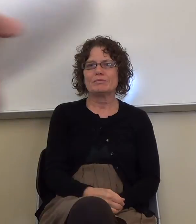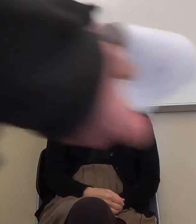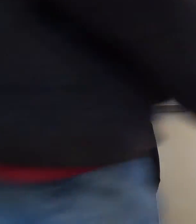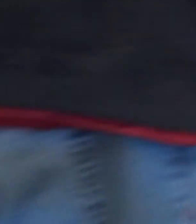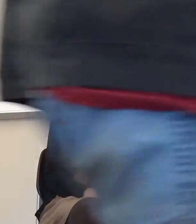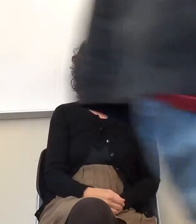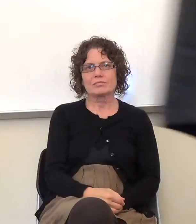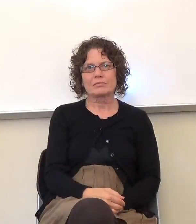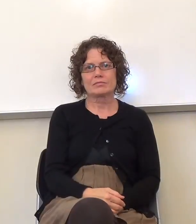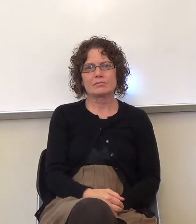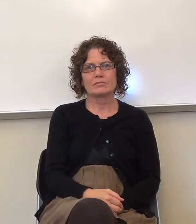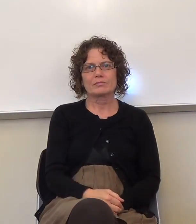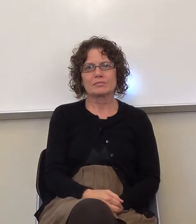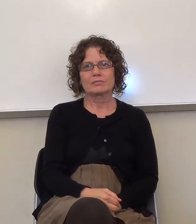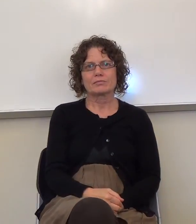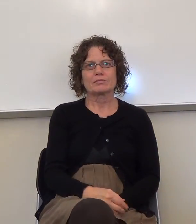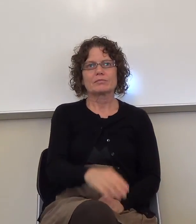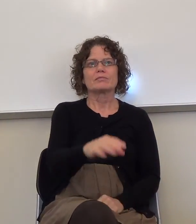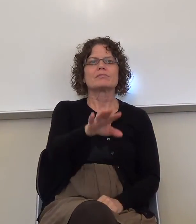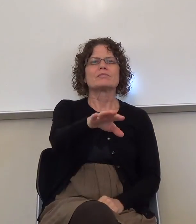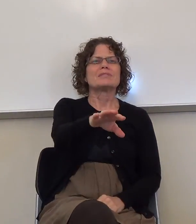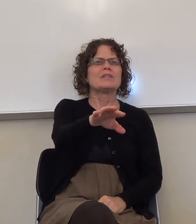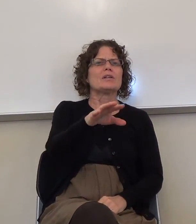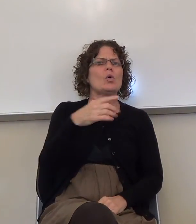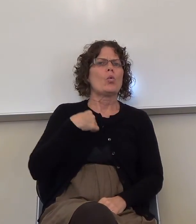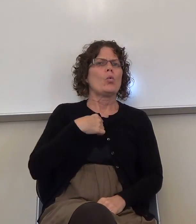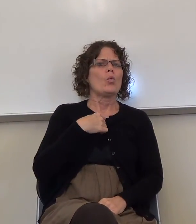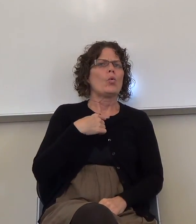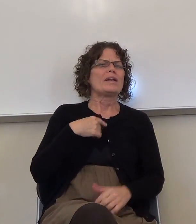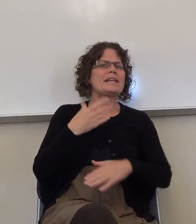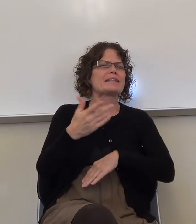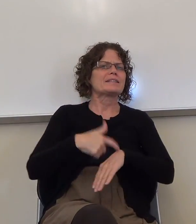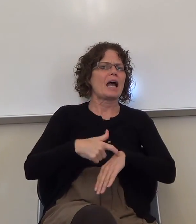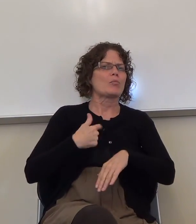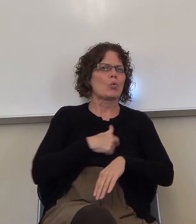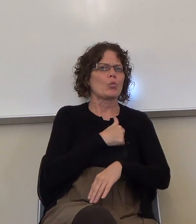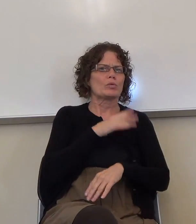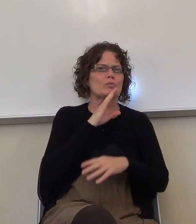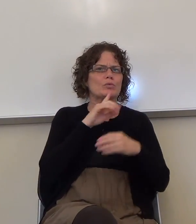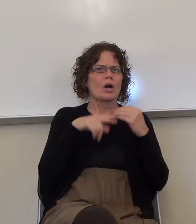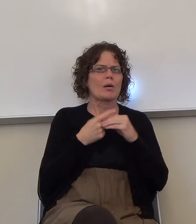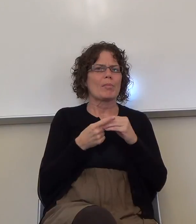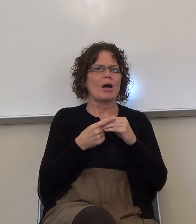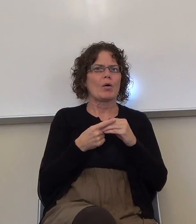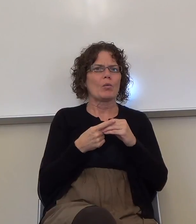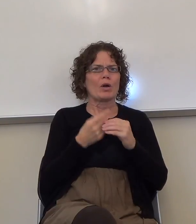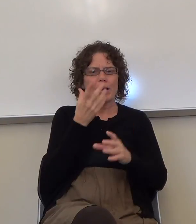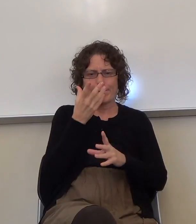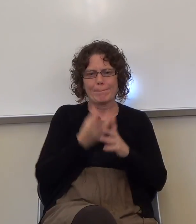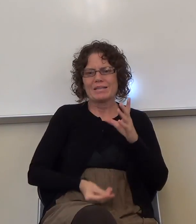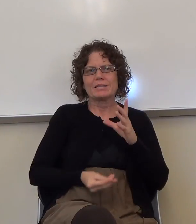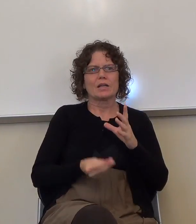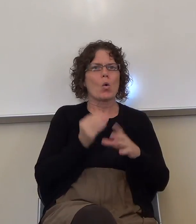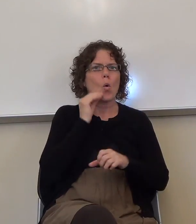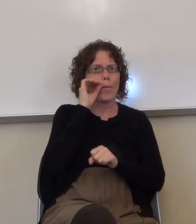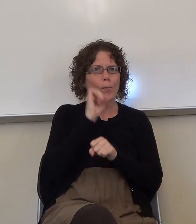And we'll talk about, next time, we'll talk about what a missing homework would be.